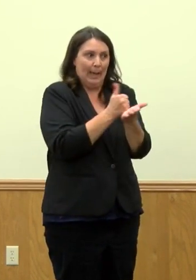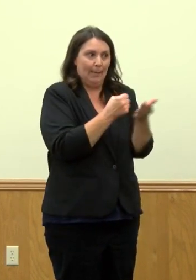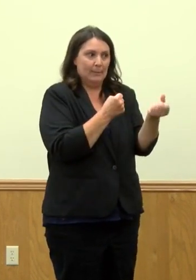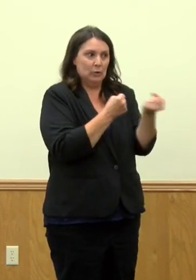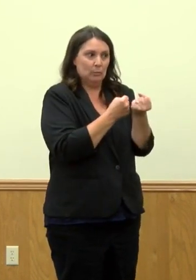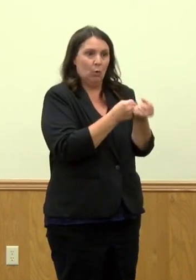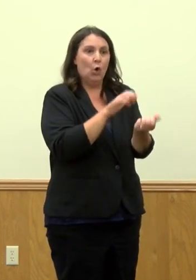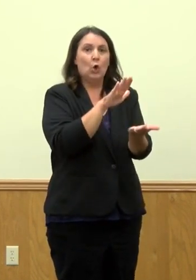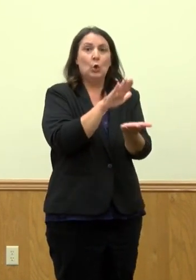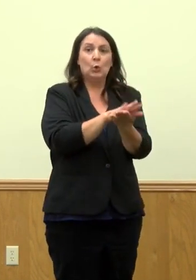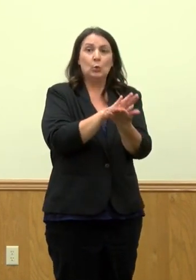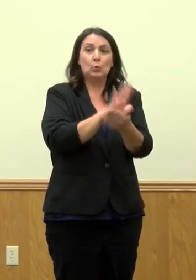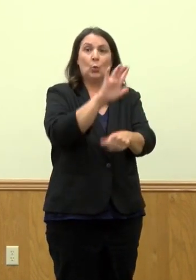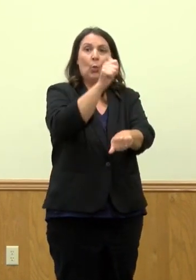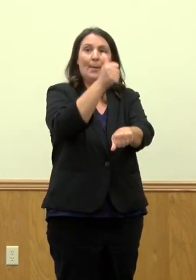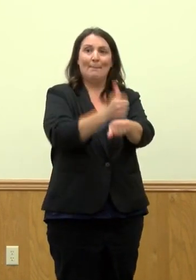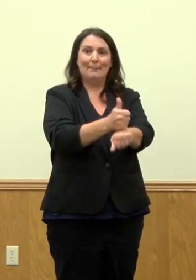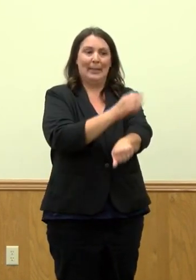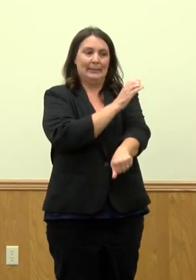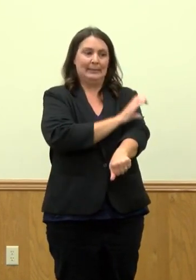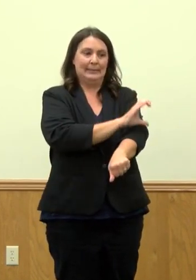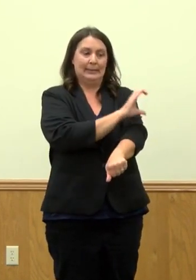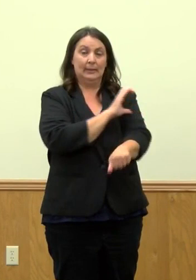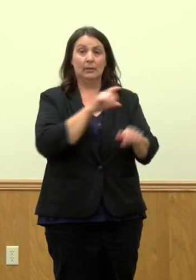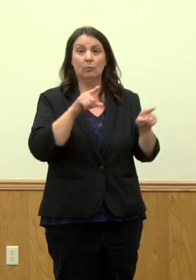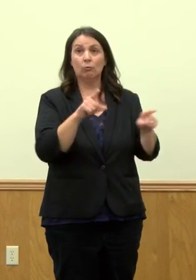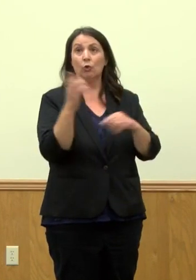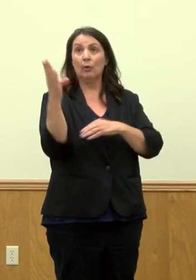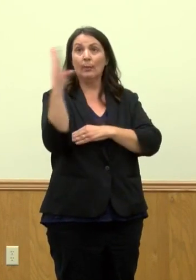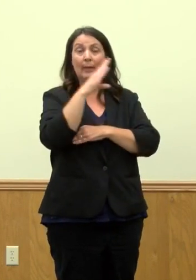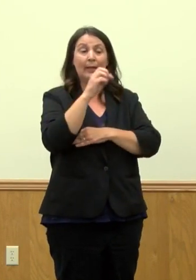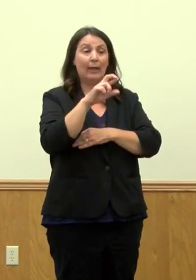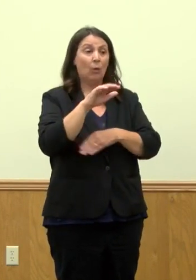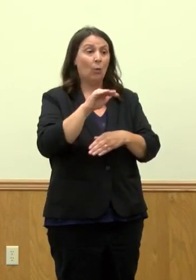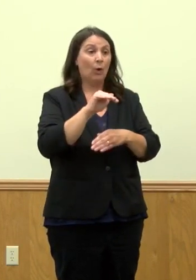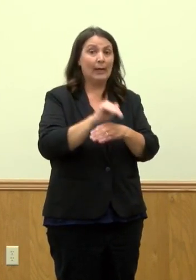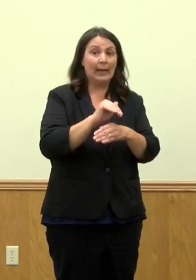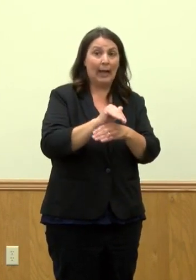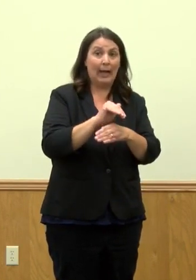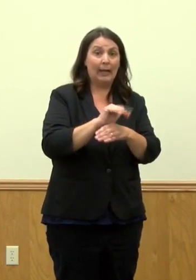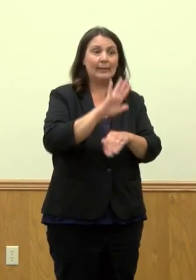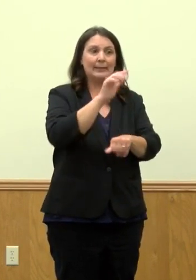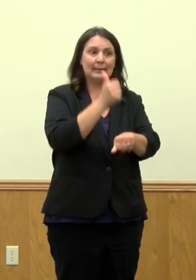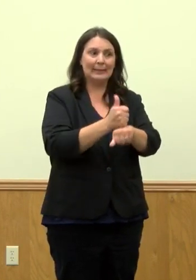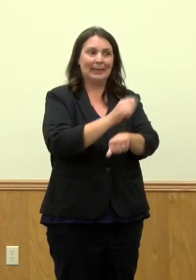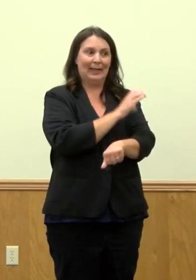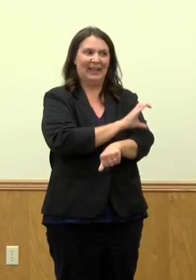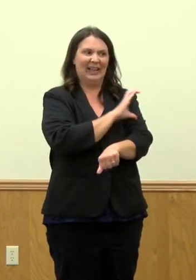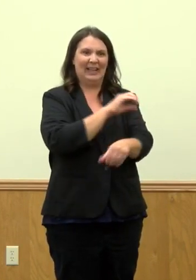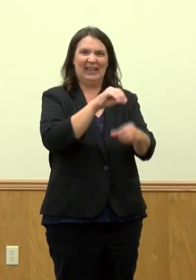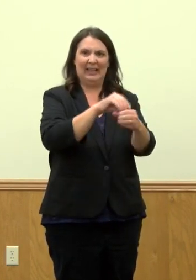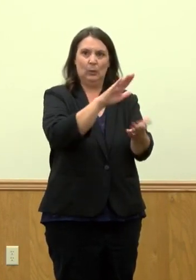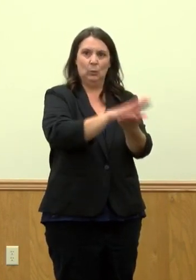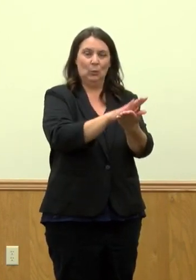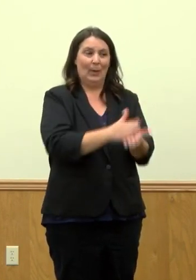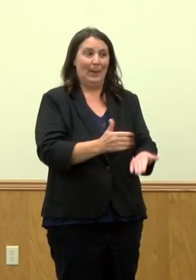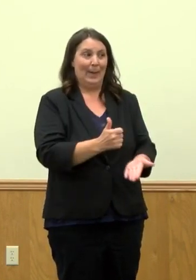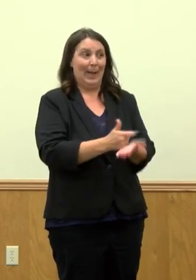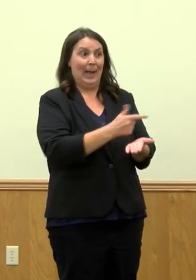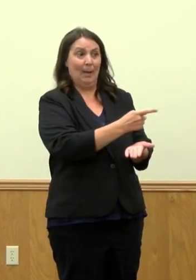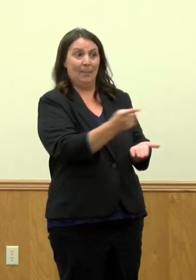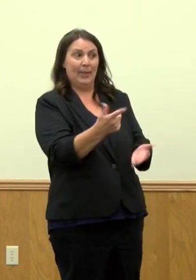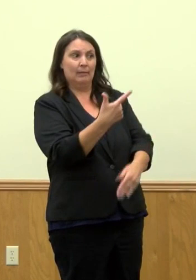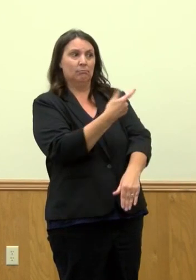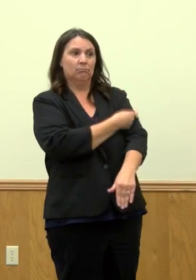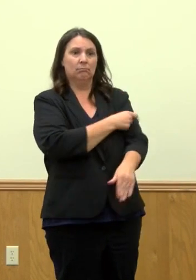school-based clinics, whether it was during the day or in evening hours, to make sure we can get as many kids vaccinated or given the option as